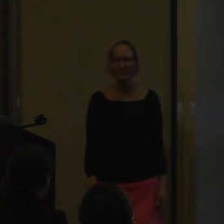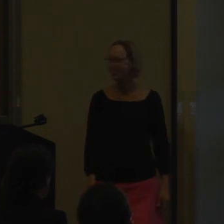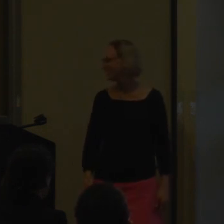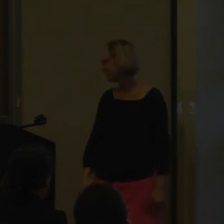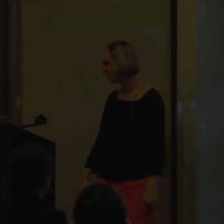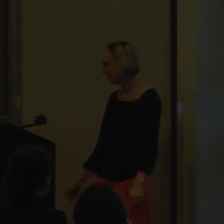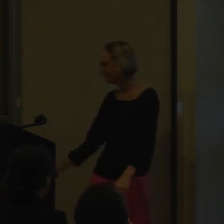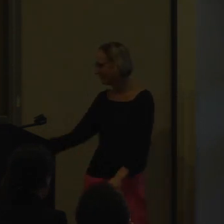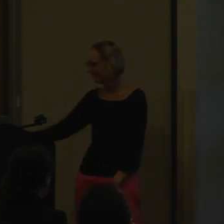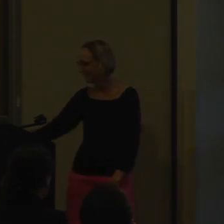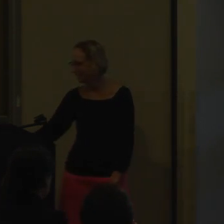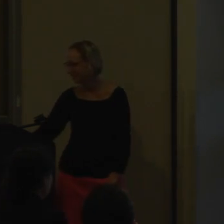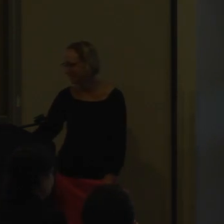and communicate vastly.